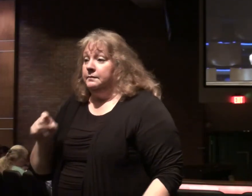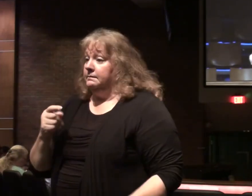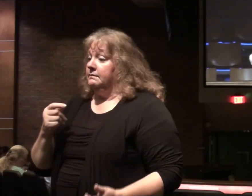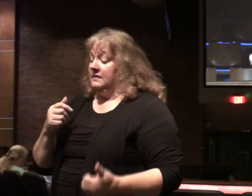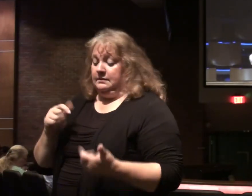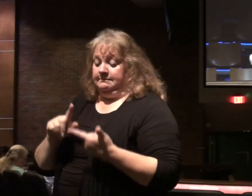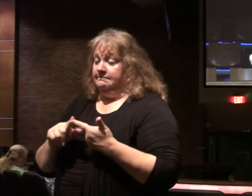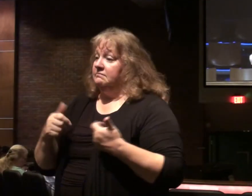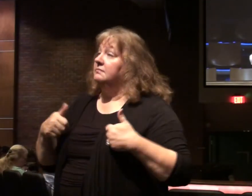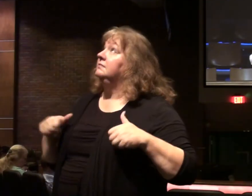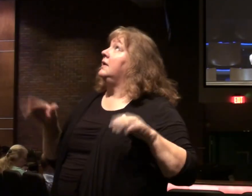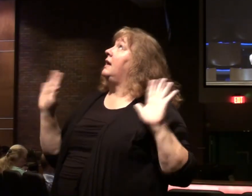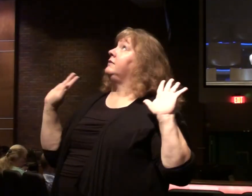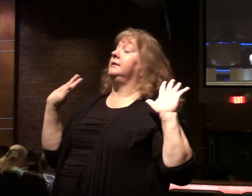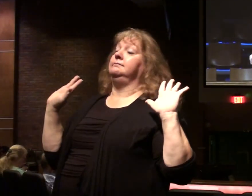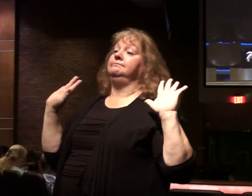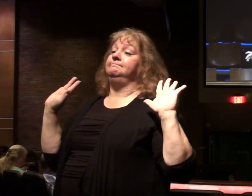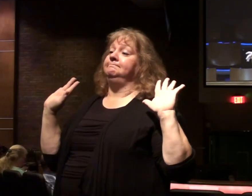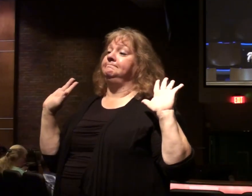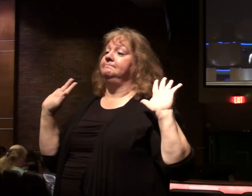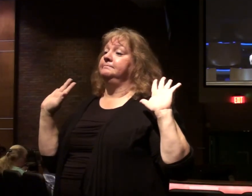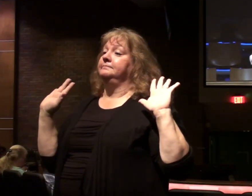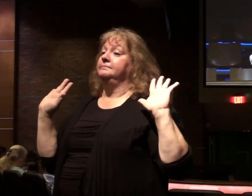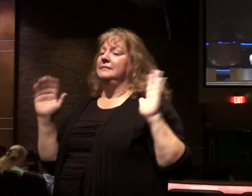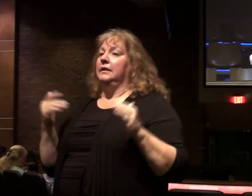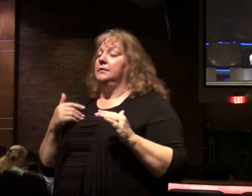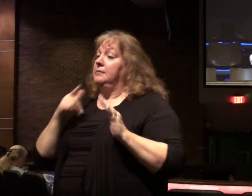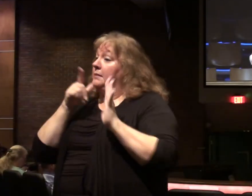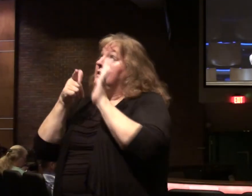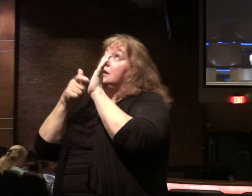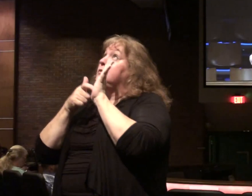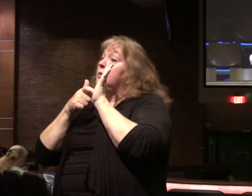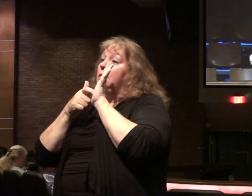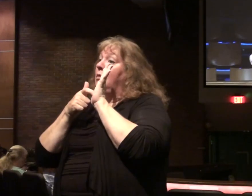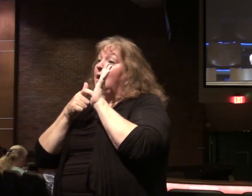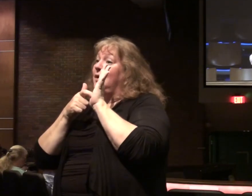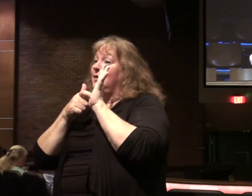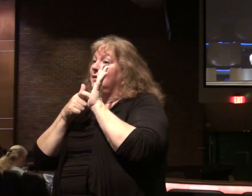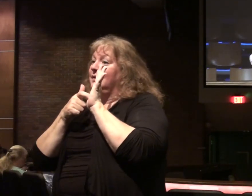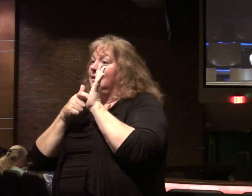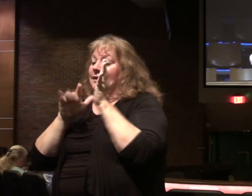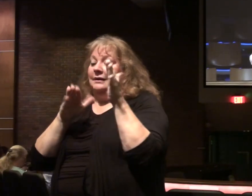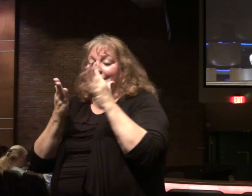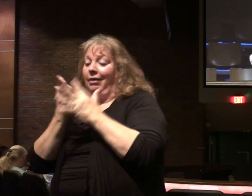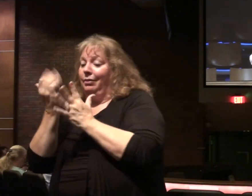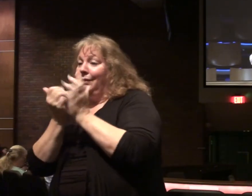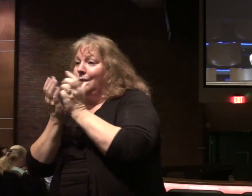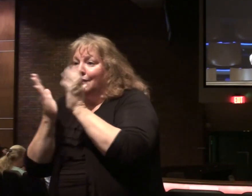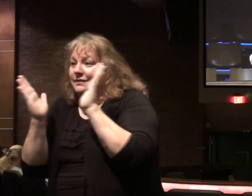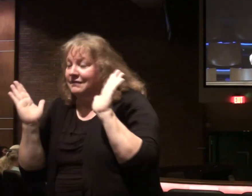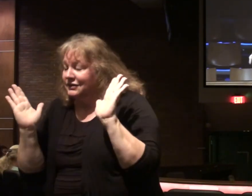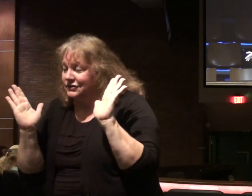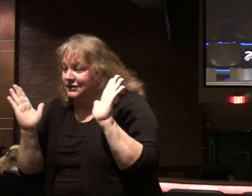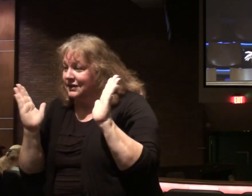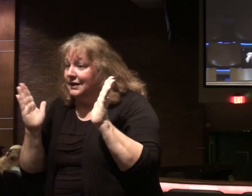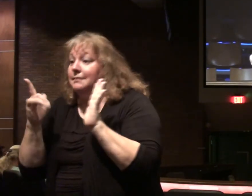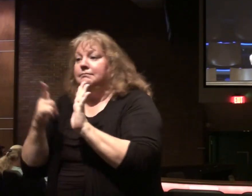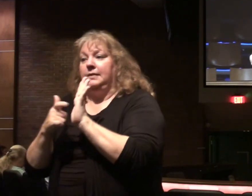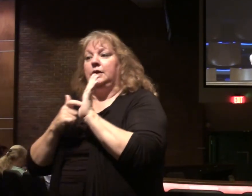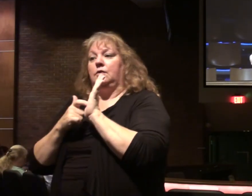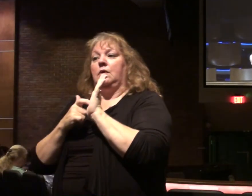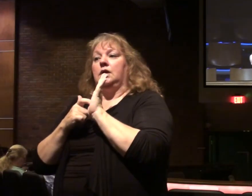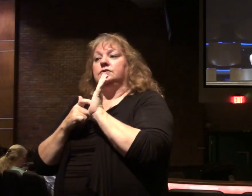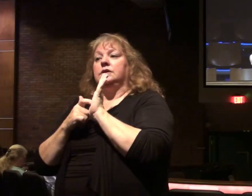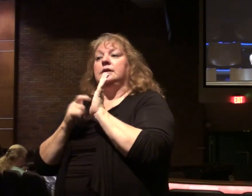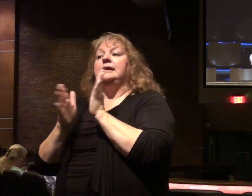Have you given up all to follow Him? You might not require death by crucifixion if you're required to